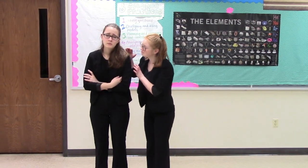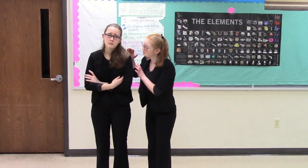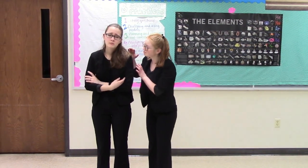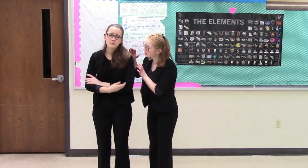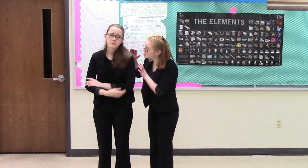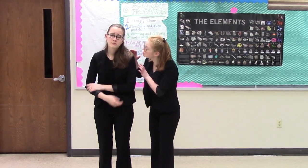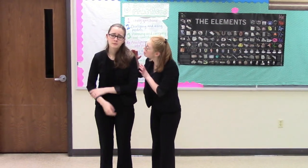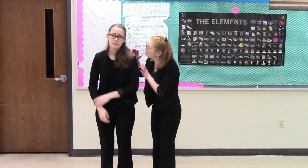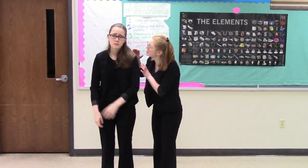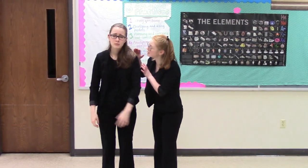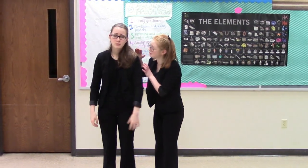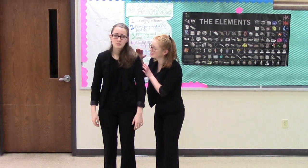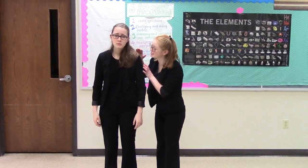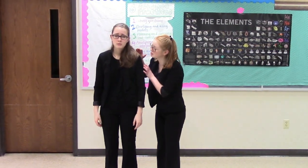And so is your sister.